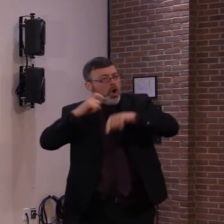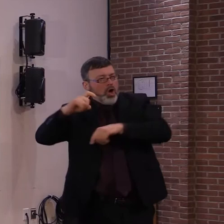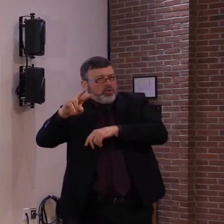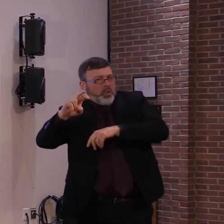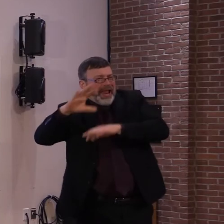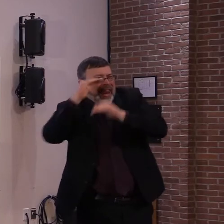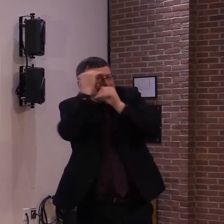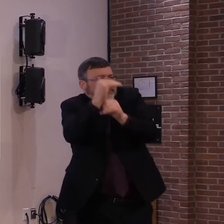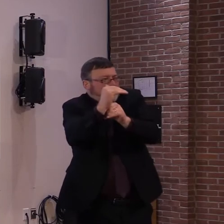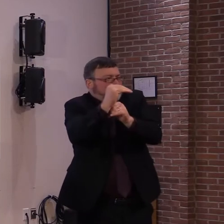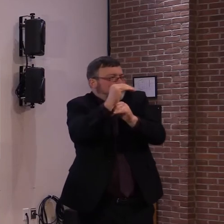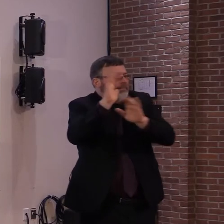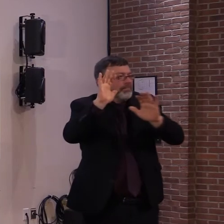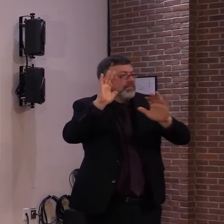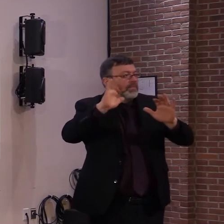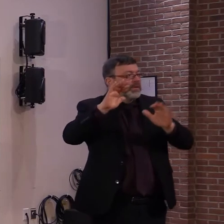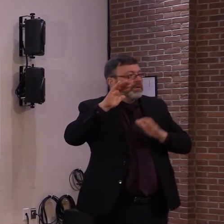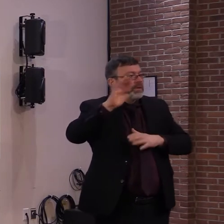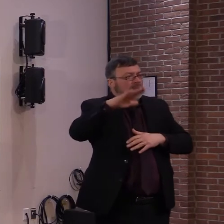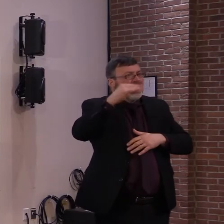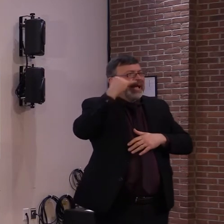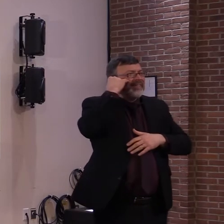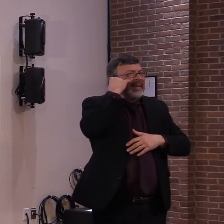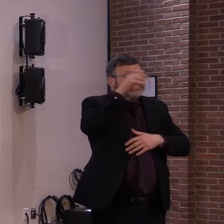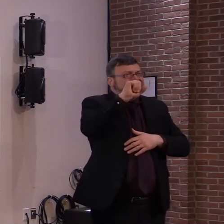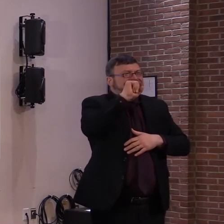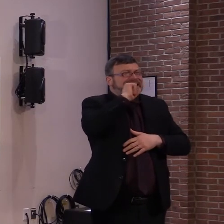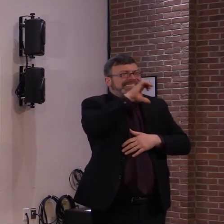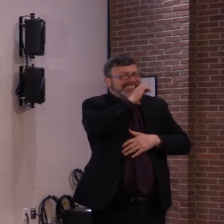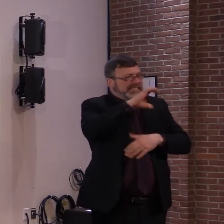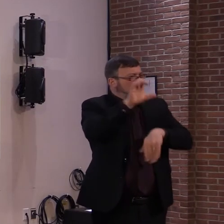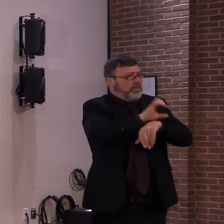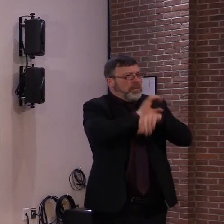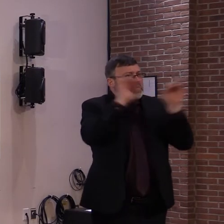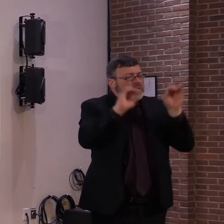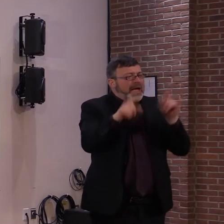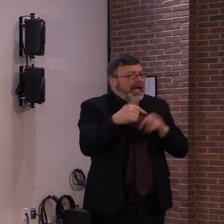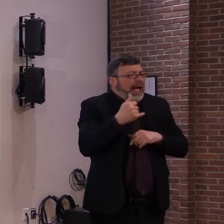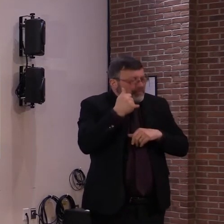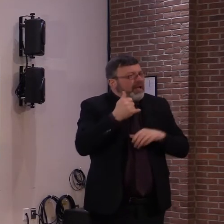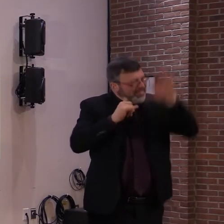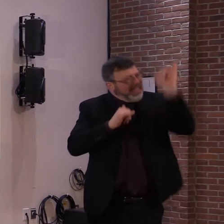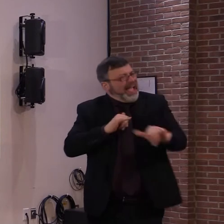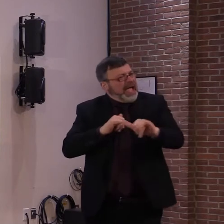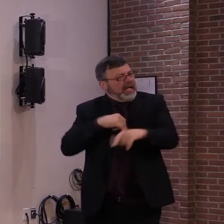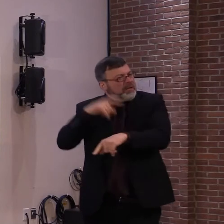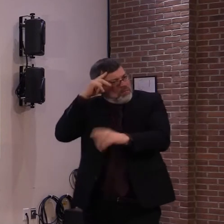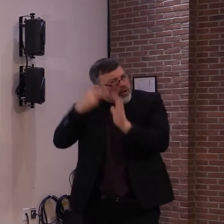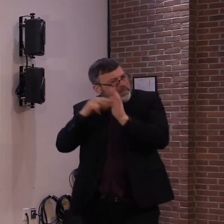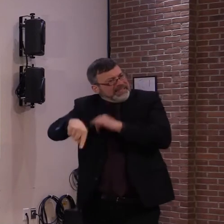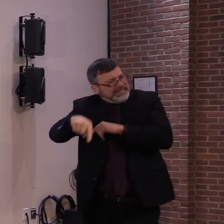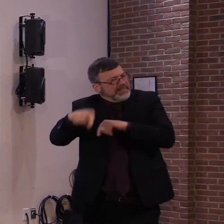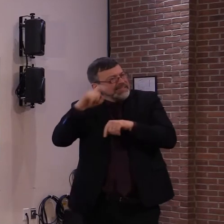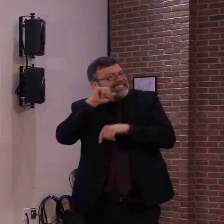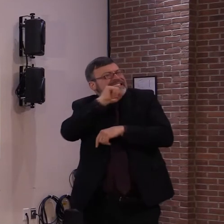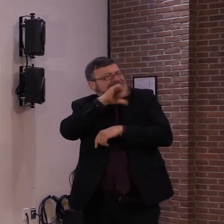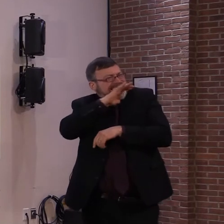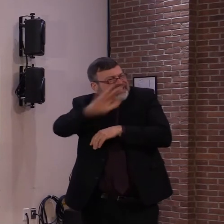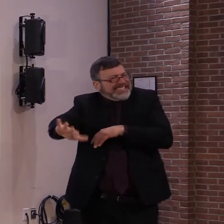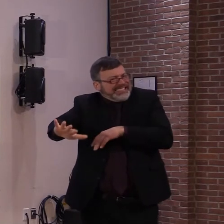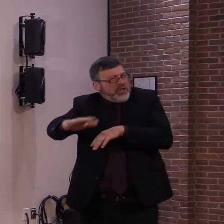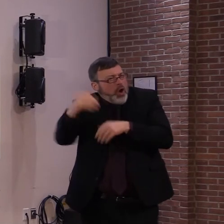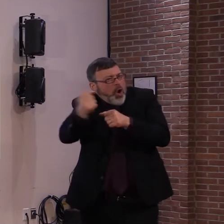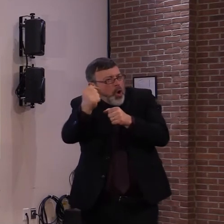friend of somebody that may be, that may have difficulty, uh, registering online, please help them.